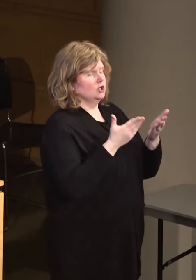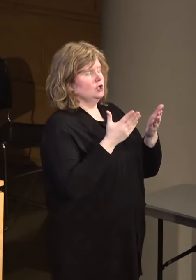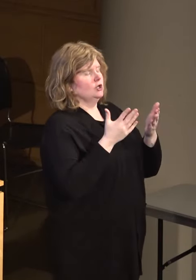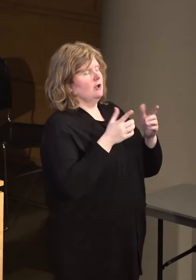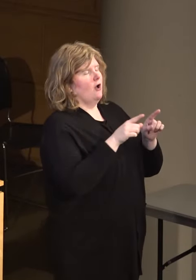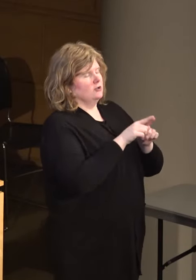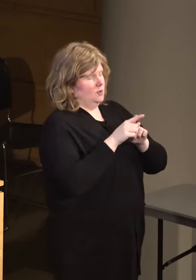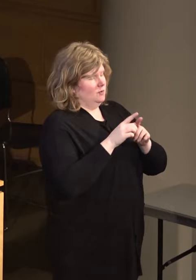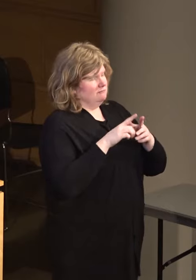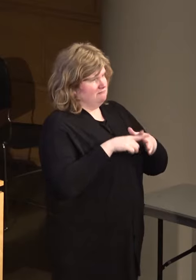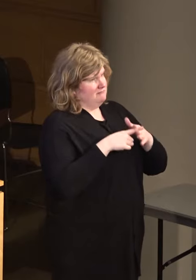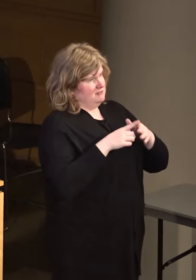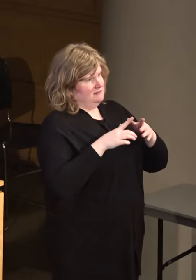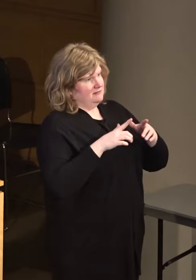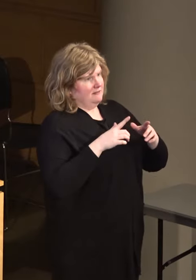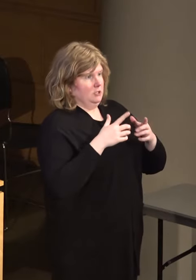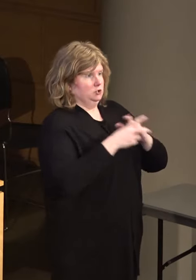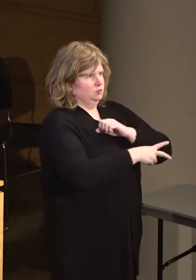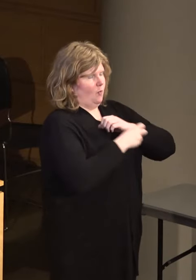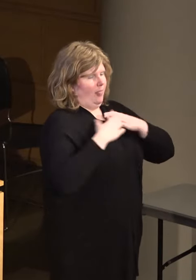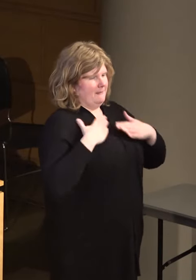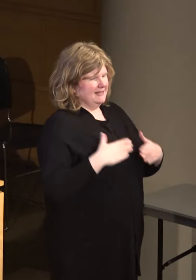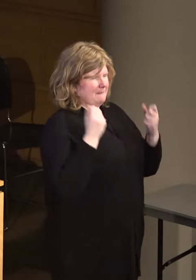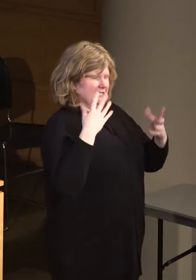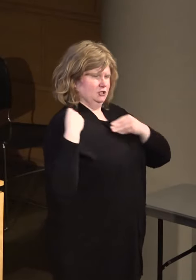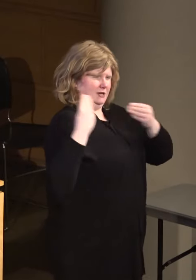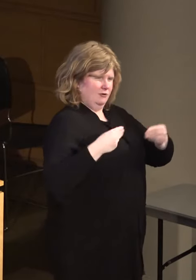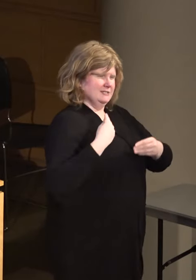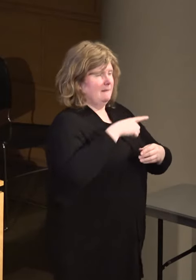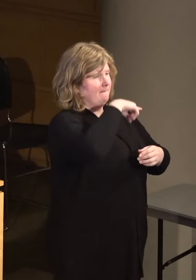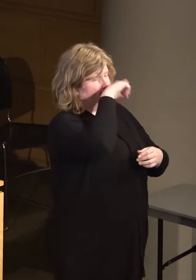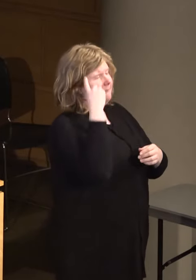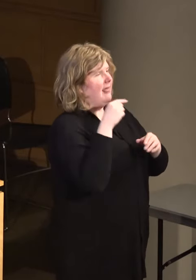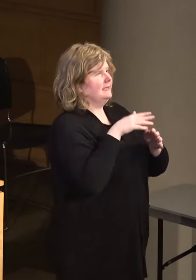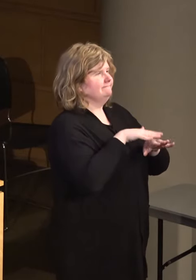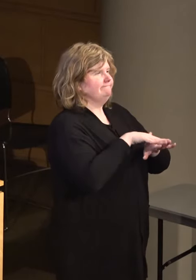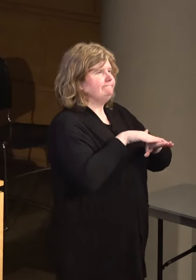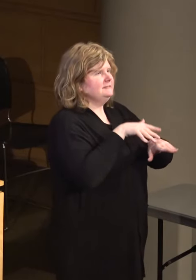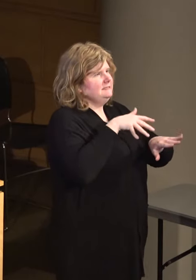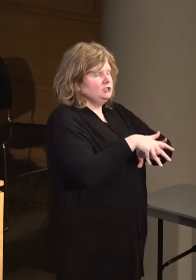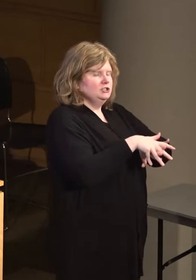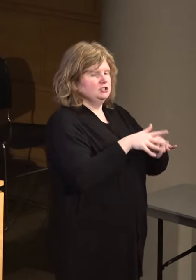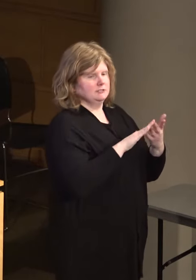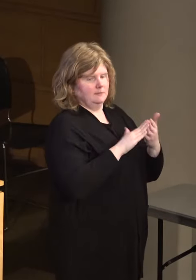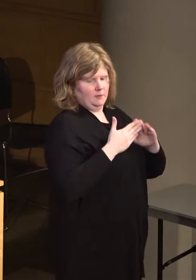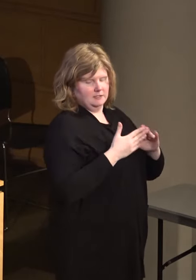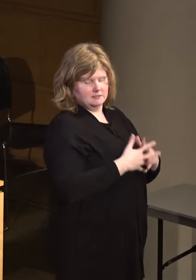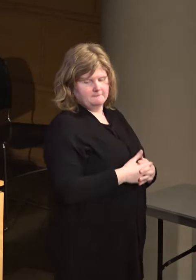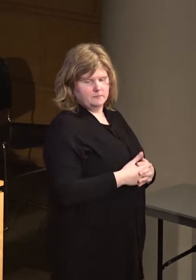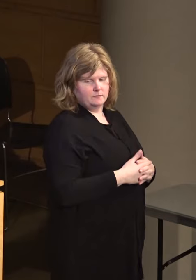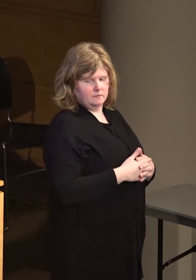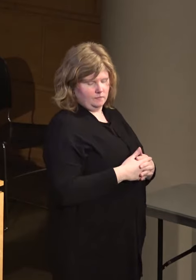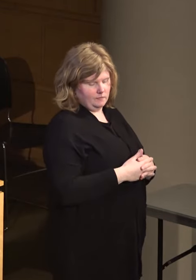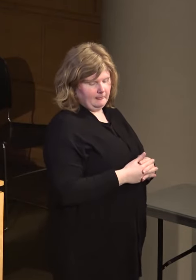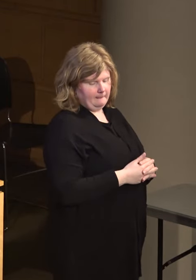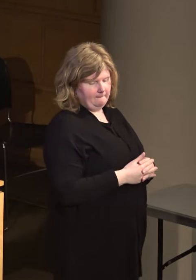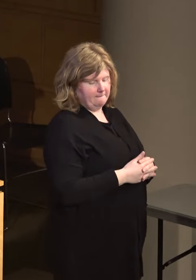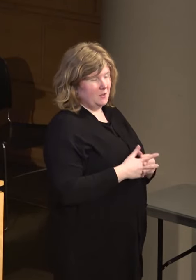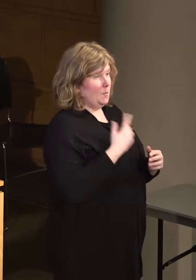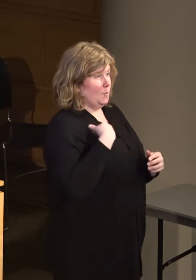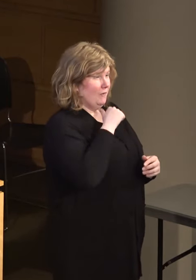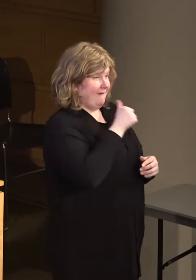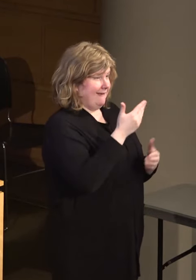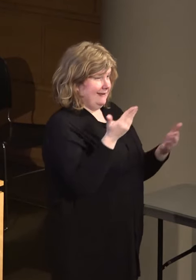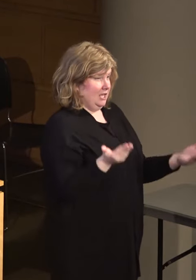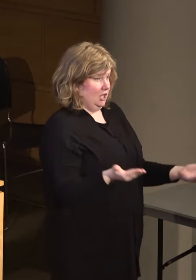bodies and the many generations of Black and Indigenous communities who are here with us. With that, I want say that we are not